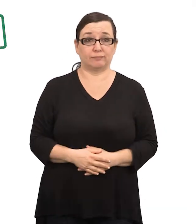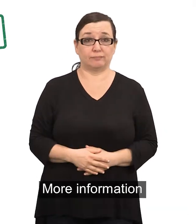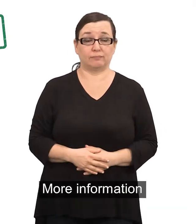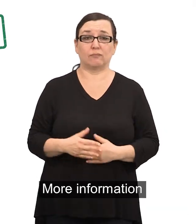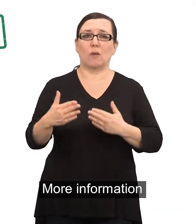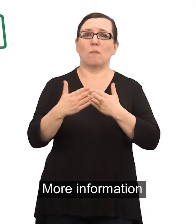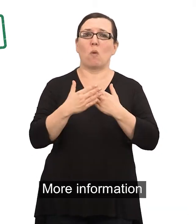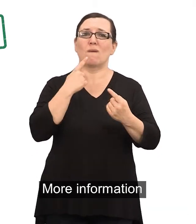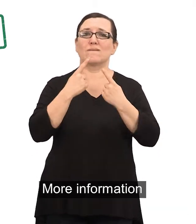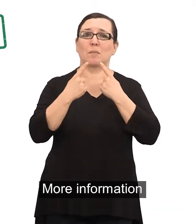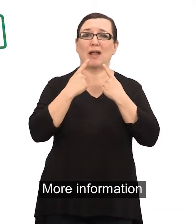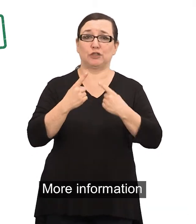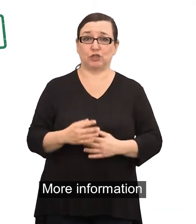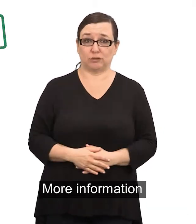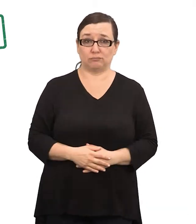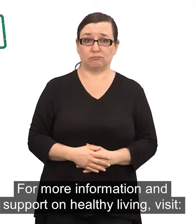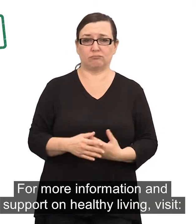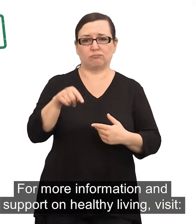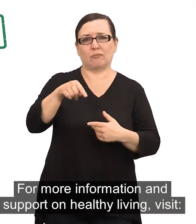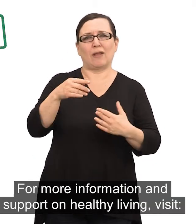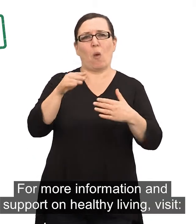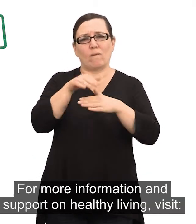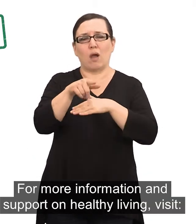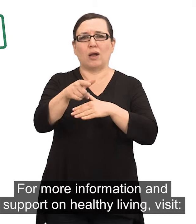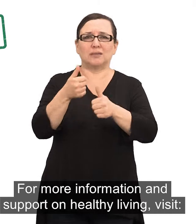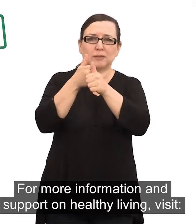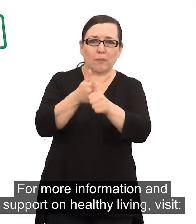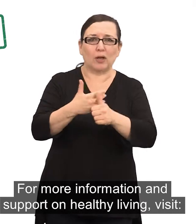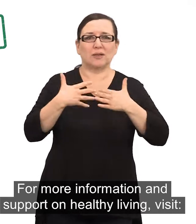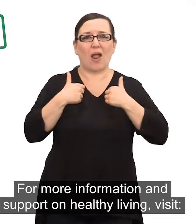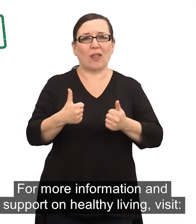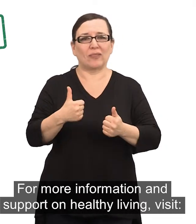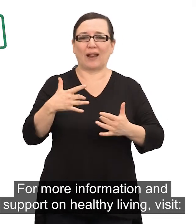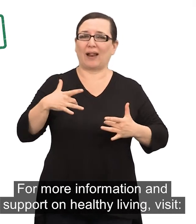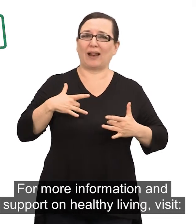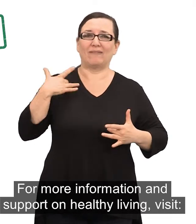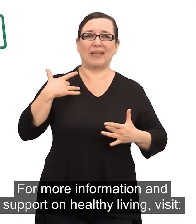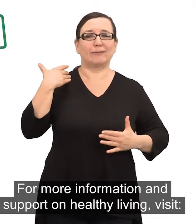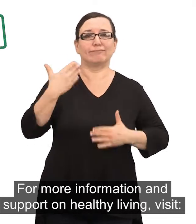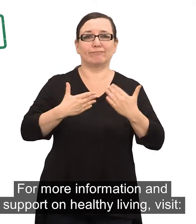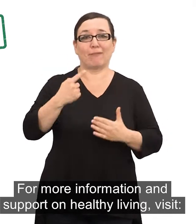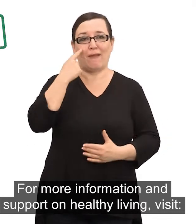More information. For more information and support on healthy living, visit...